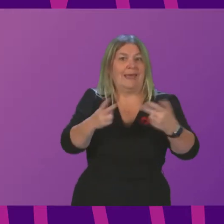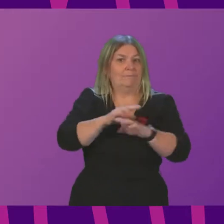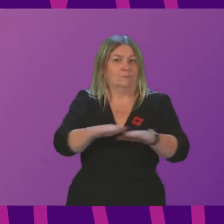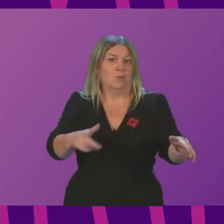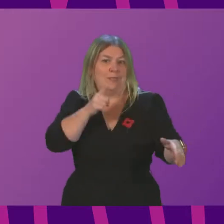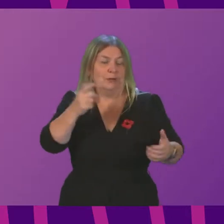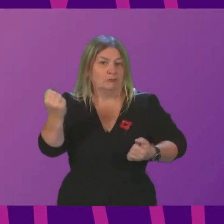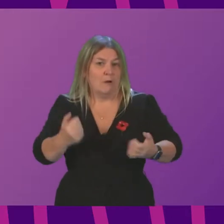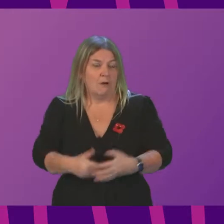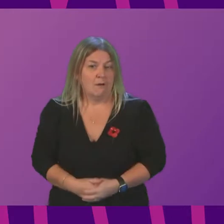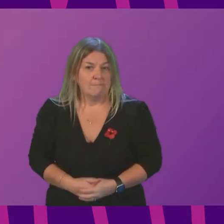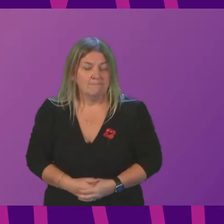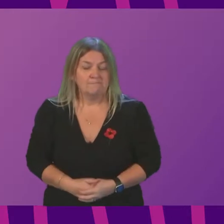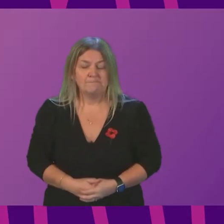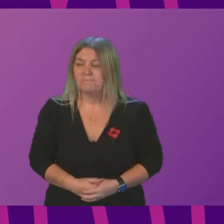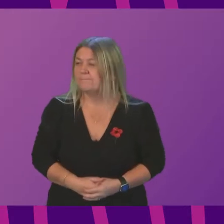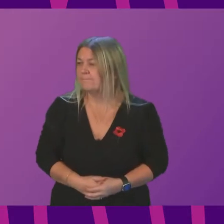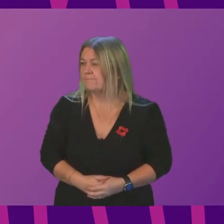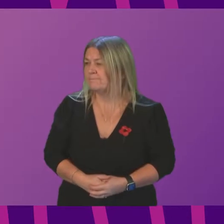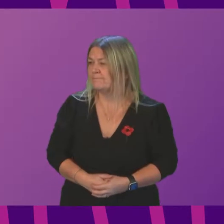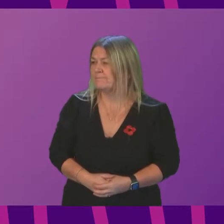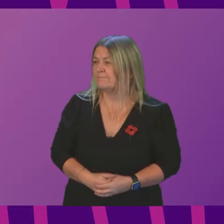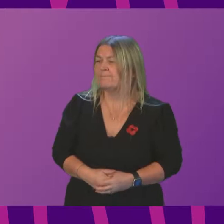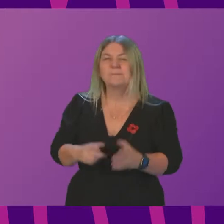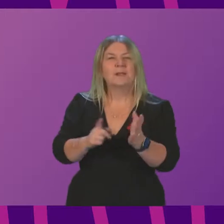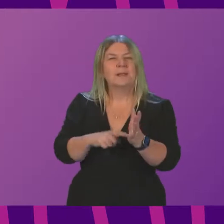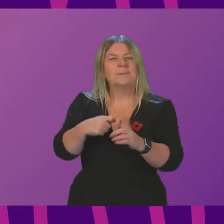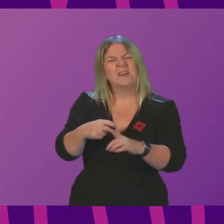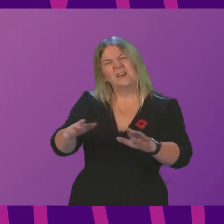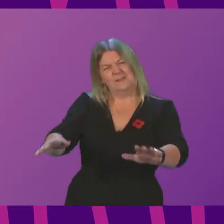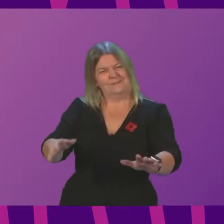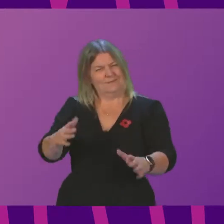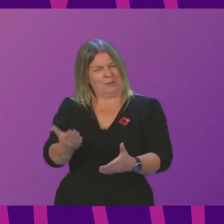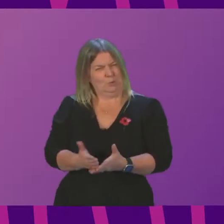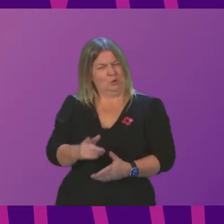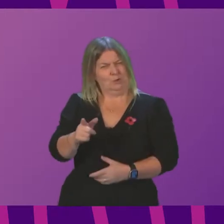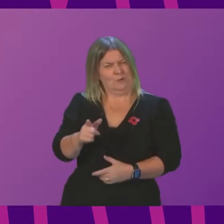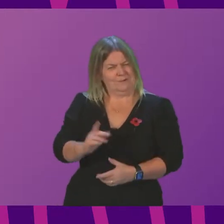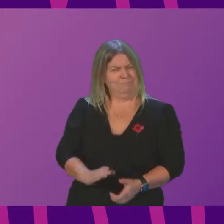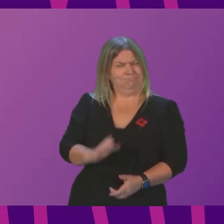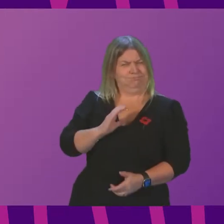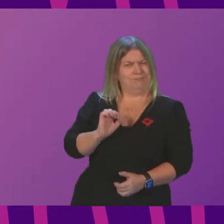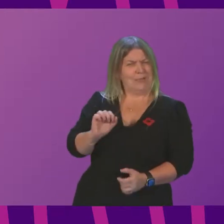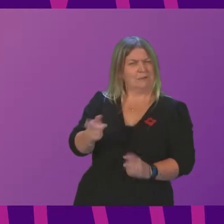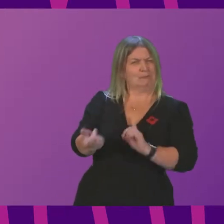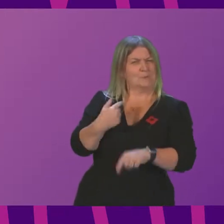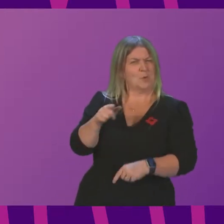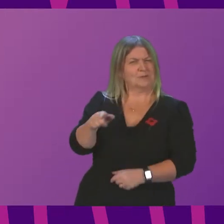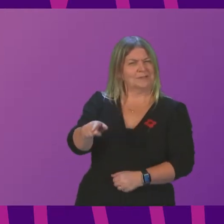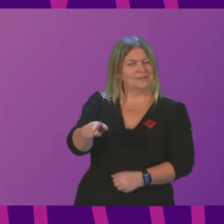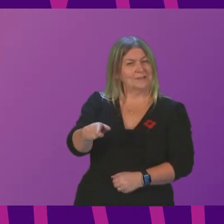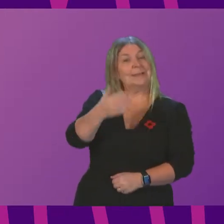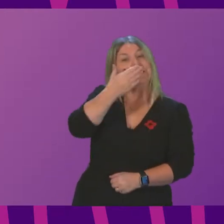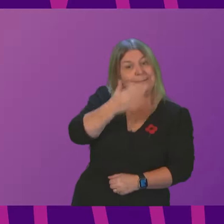Thank you, Deputy First Minister. I'm not sure that answer will give much confidence because latest figures show that of those